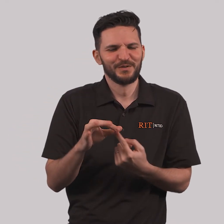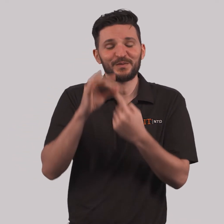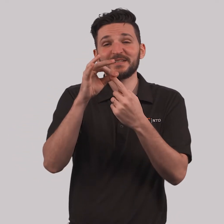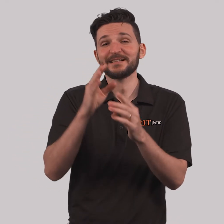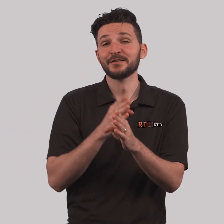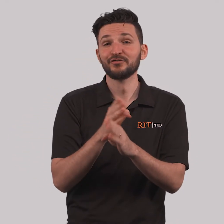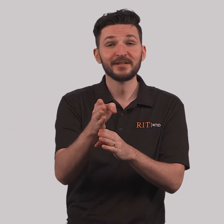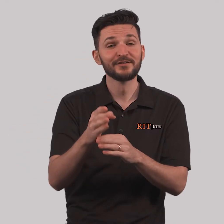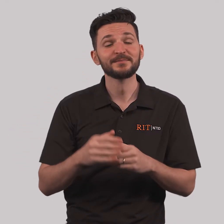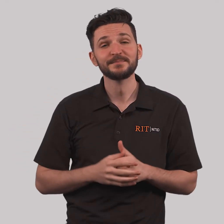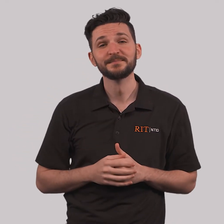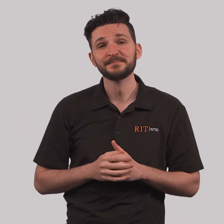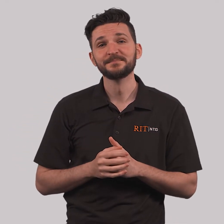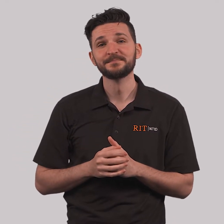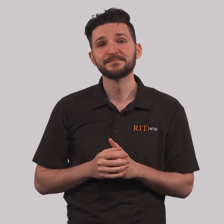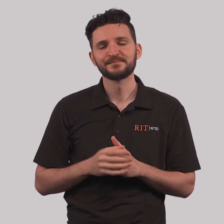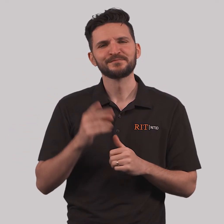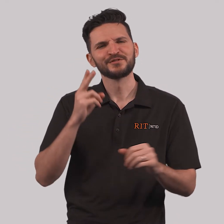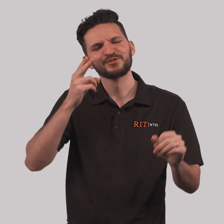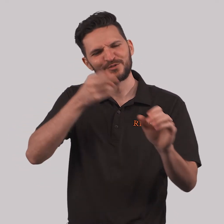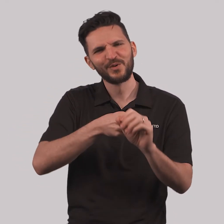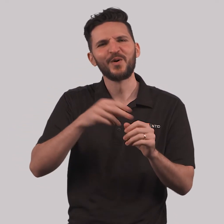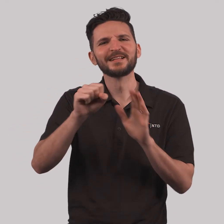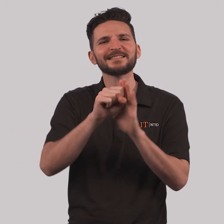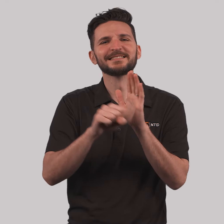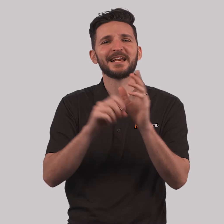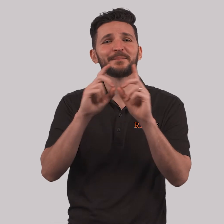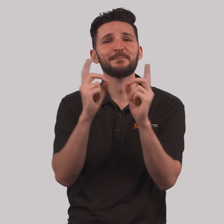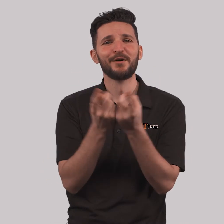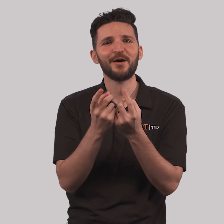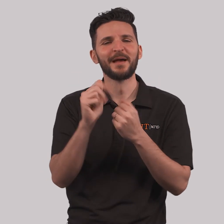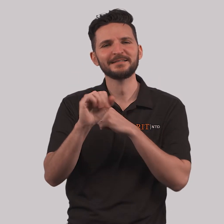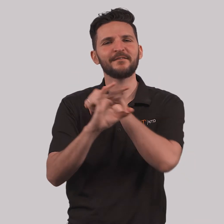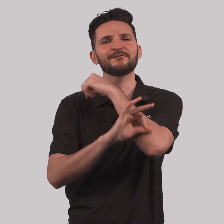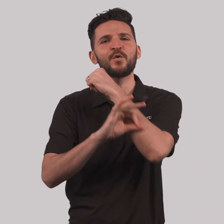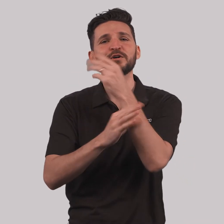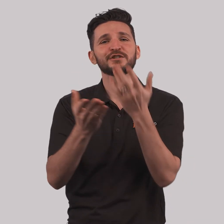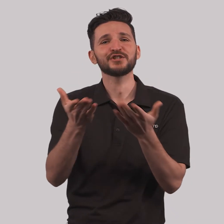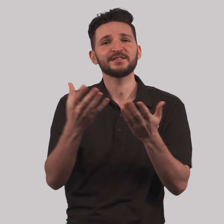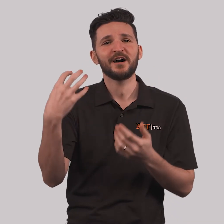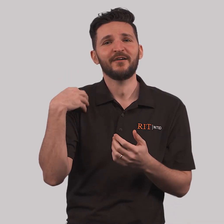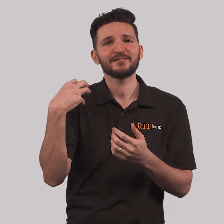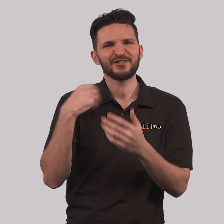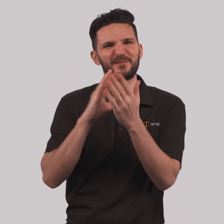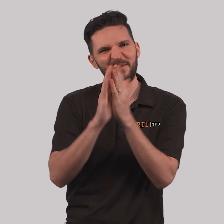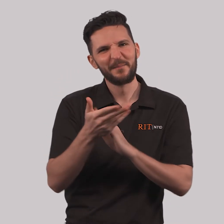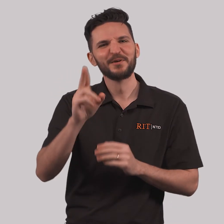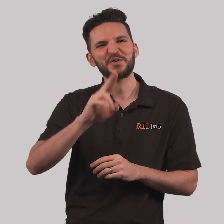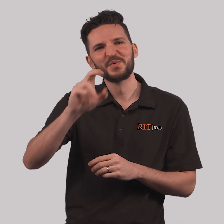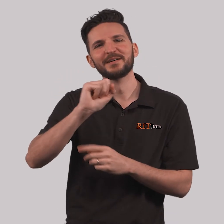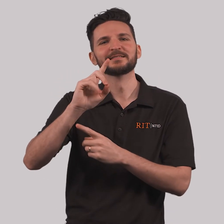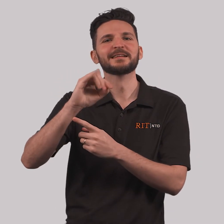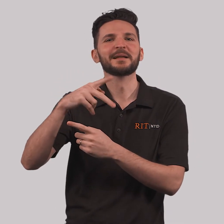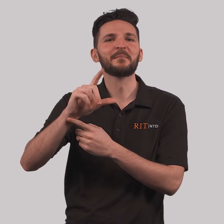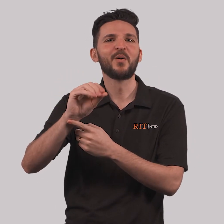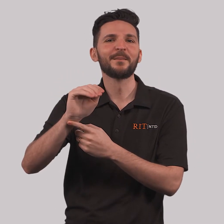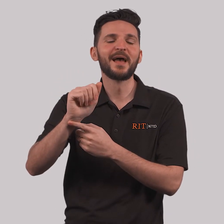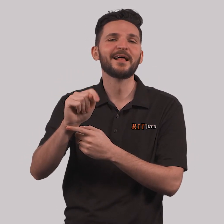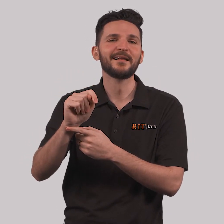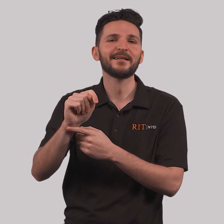unlike any other. Join the State Department as a Foreign Service Officer to become a U.S. diplomat.